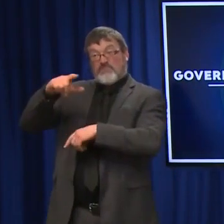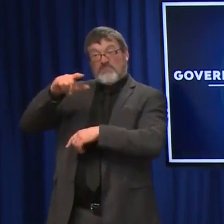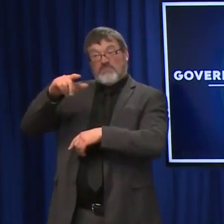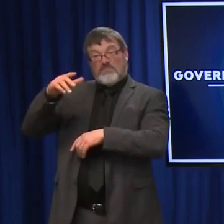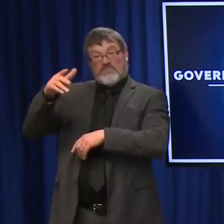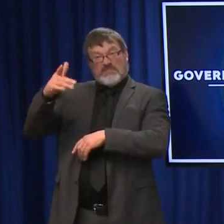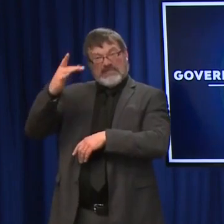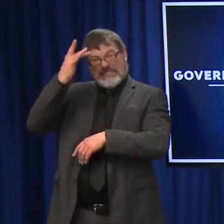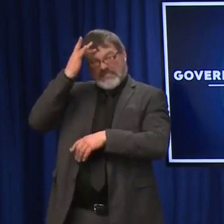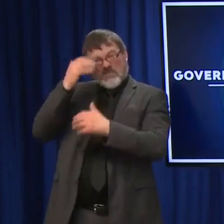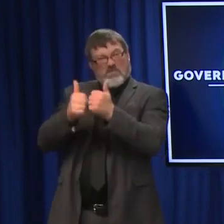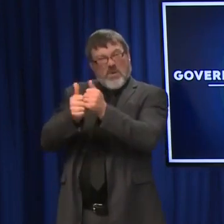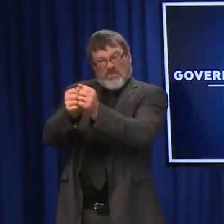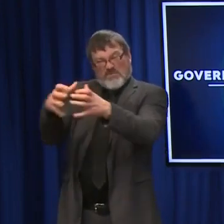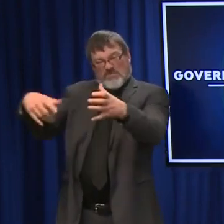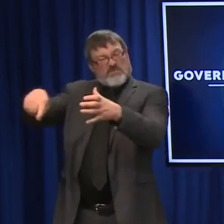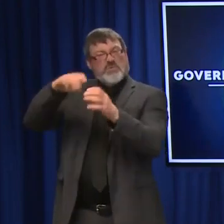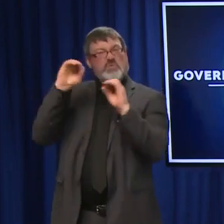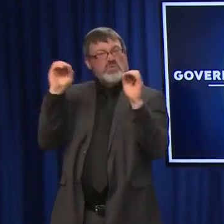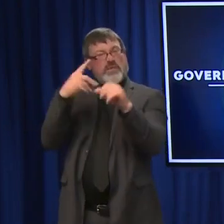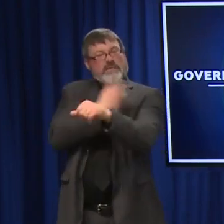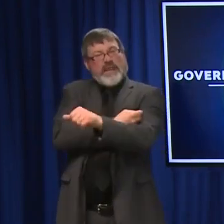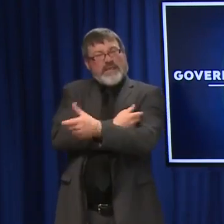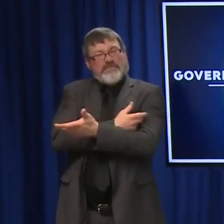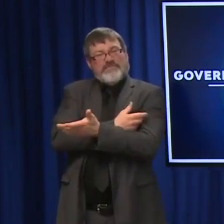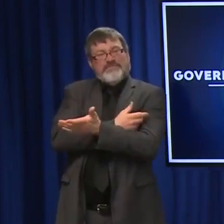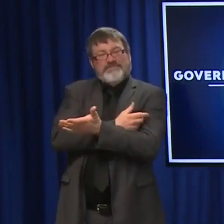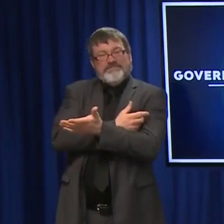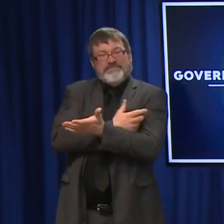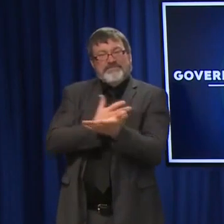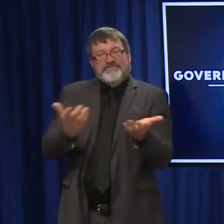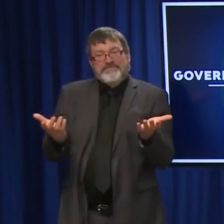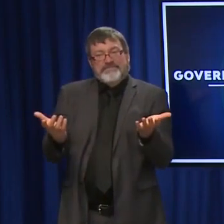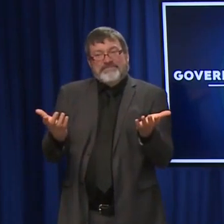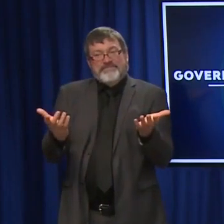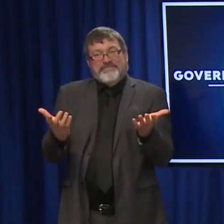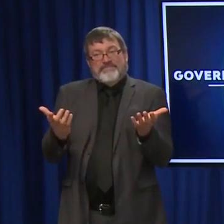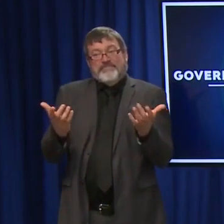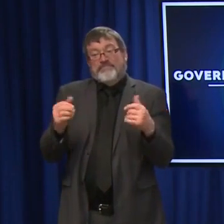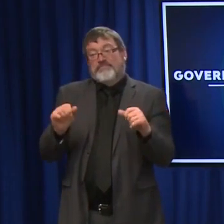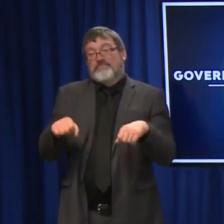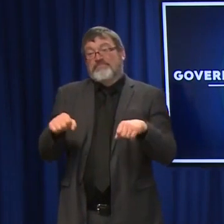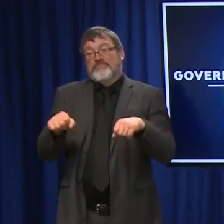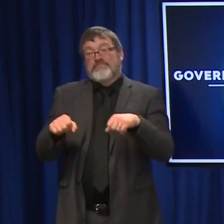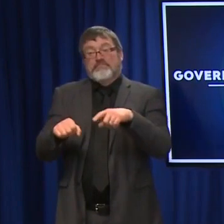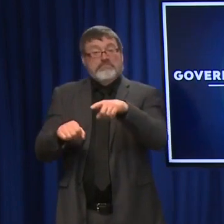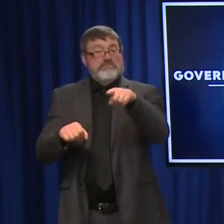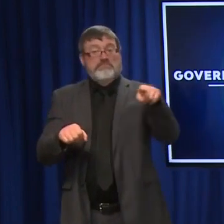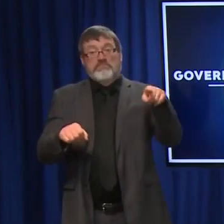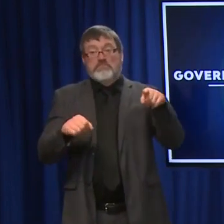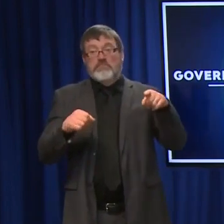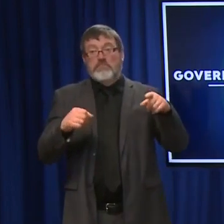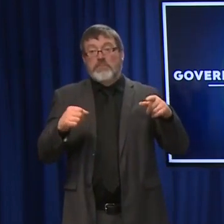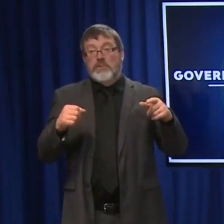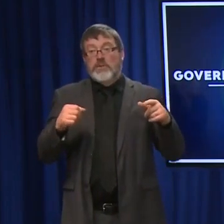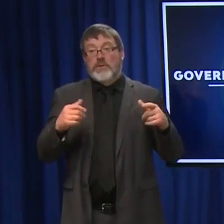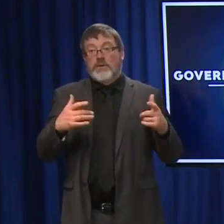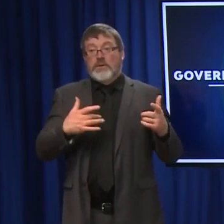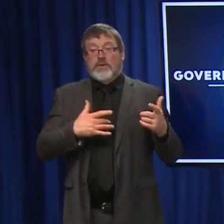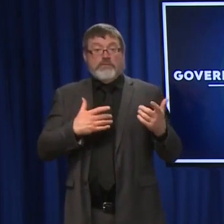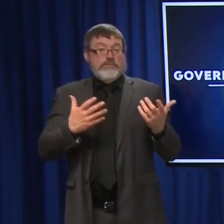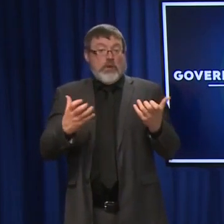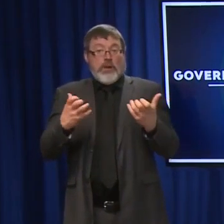One thing we're looking at is ways to show folks, if they're willing to step up and tell their story, where they, you know, we've heard a lot of it anecdotally, but to